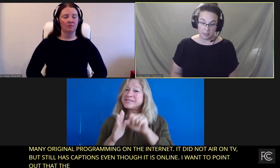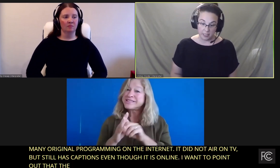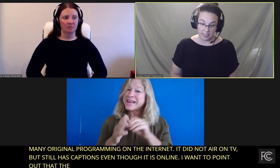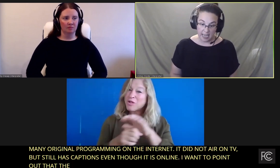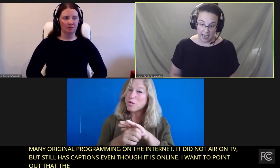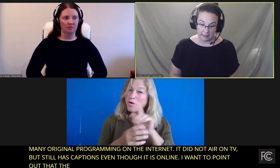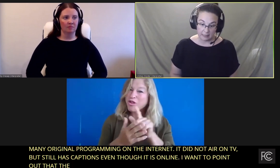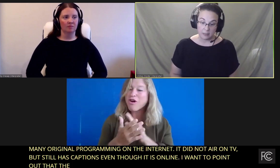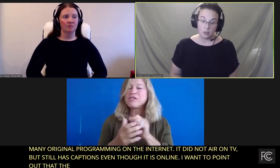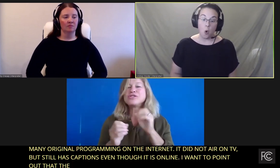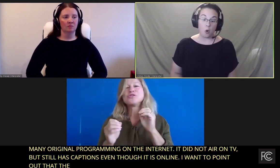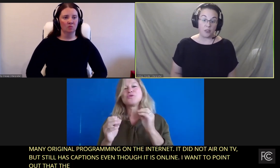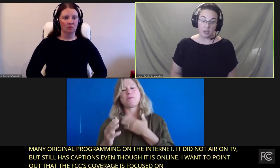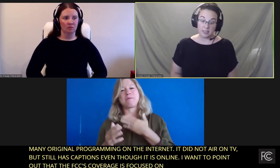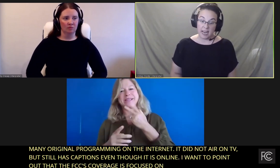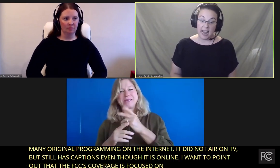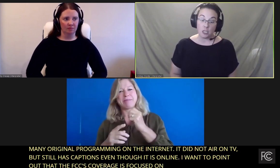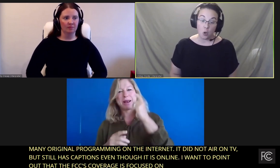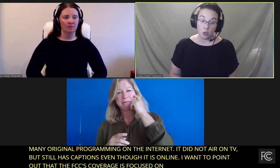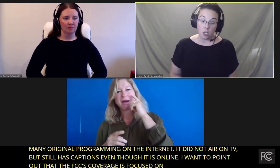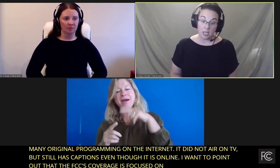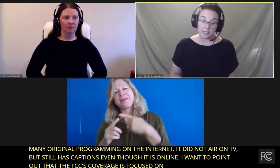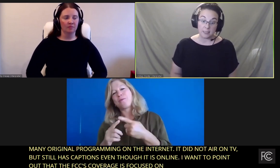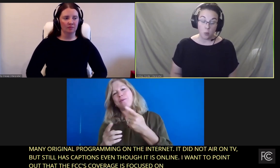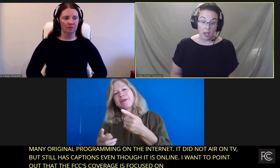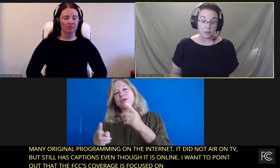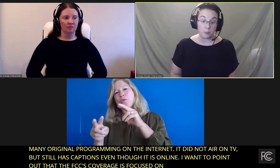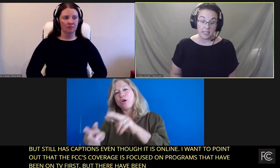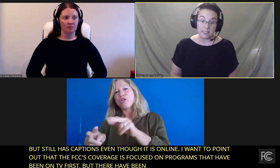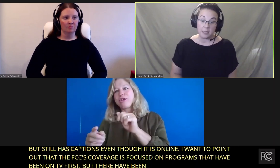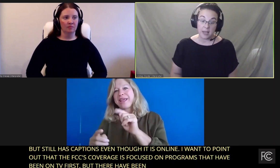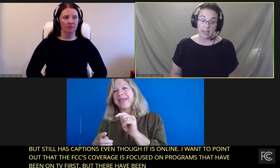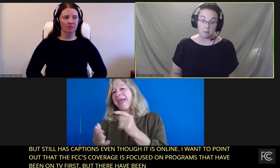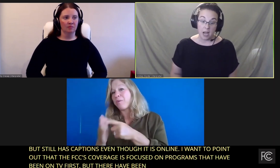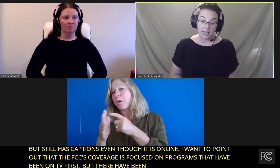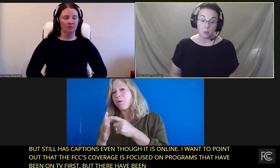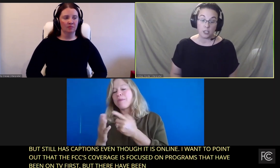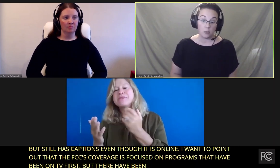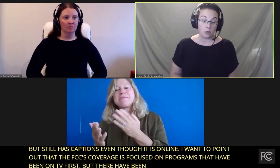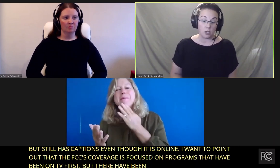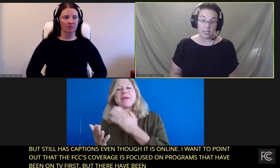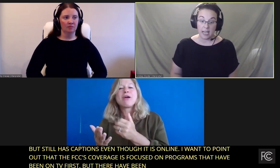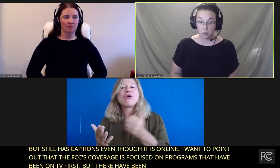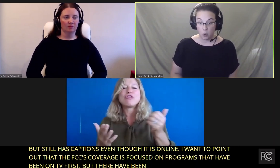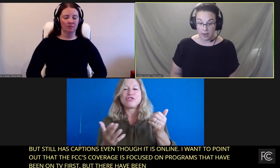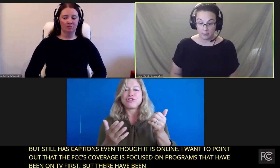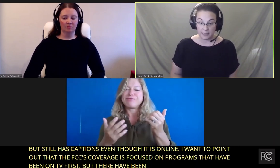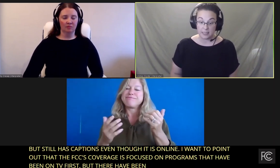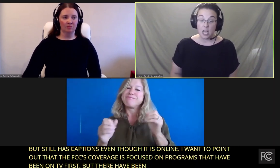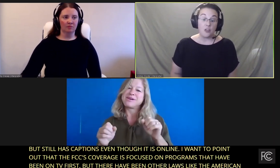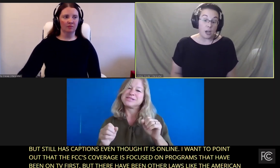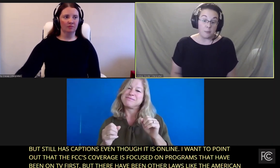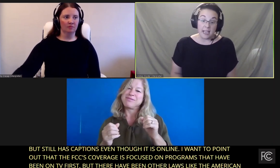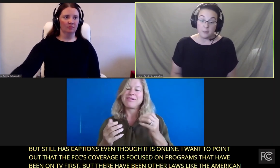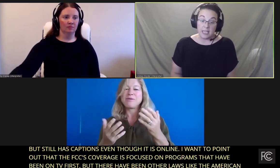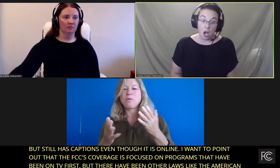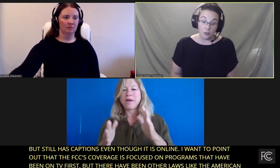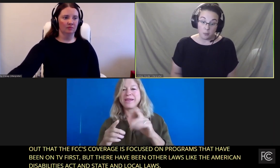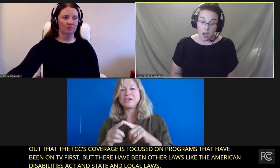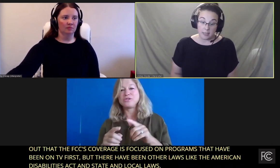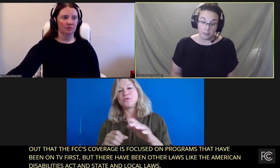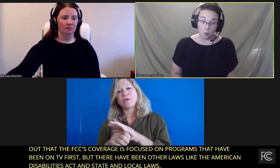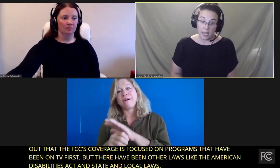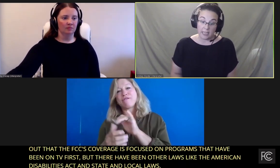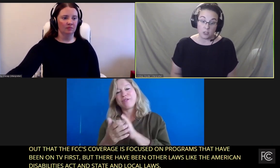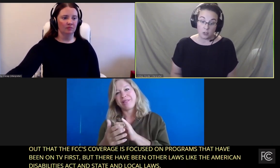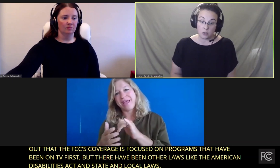the Americans with Disabilities Act, or there are state and local laws as well. So please keep that in mind when you are looking at requirements. There may be